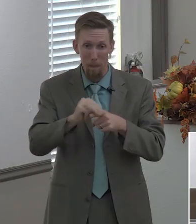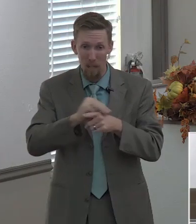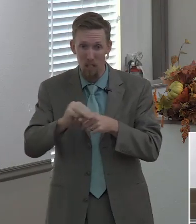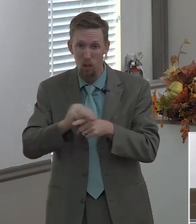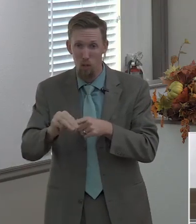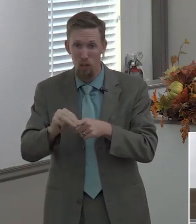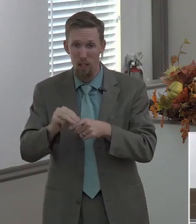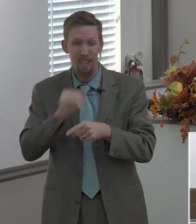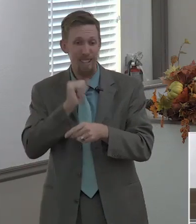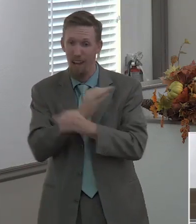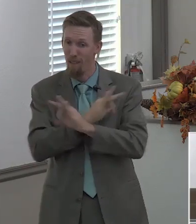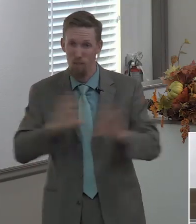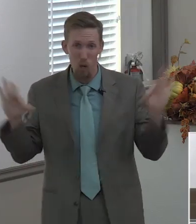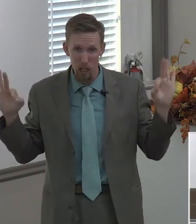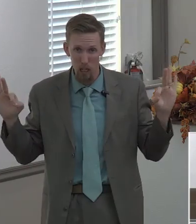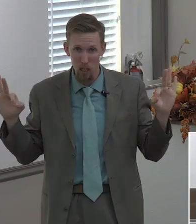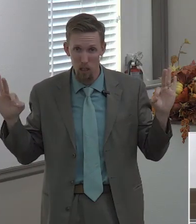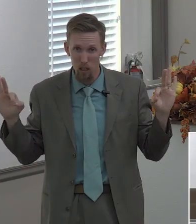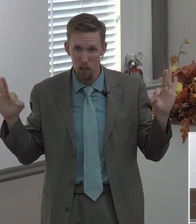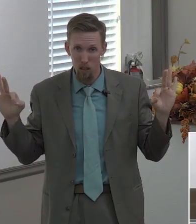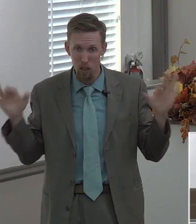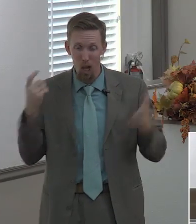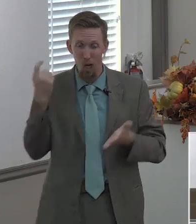they don't give tracts for free